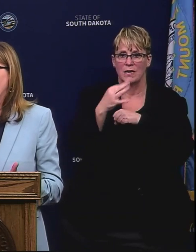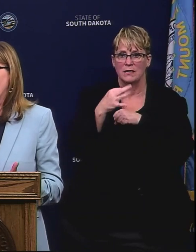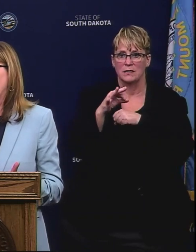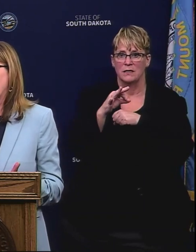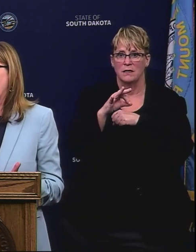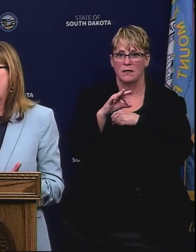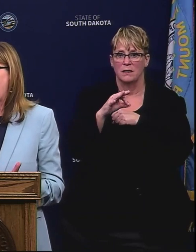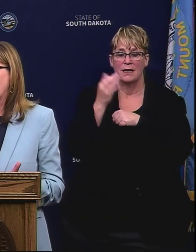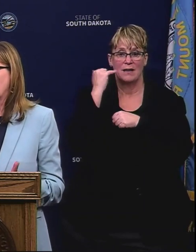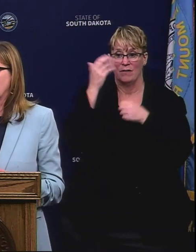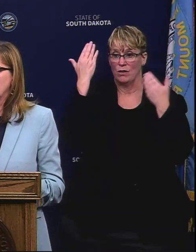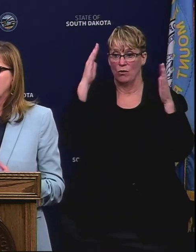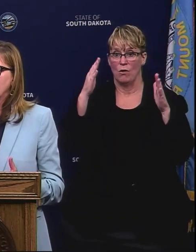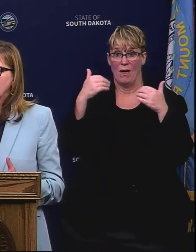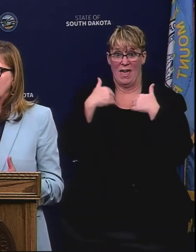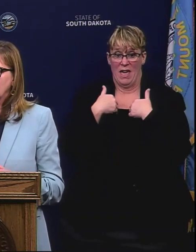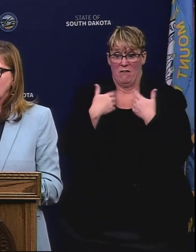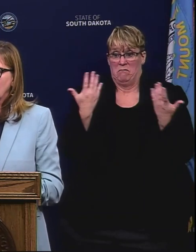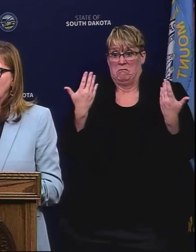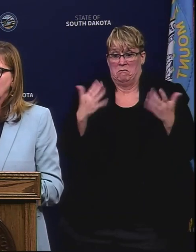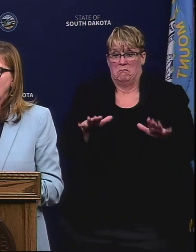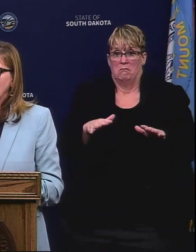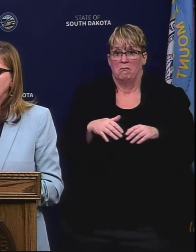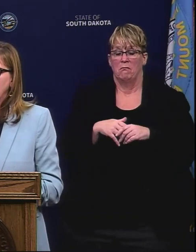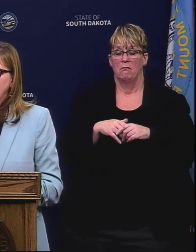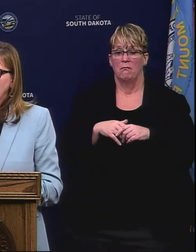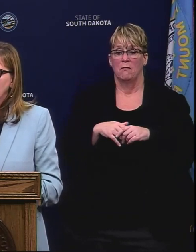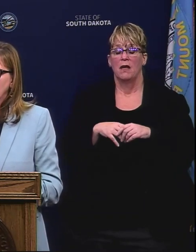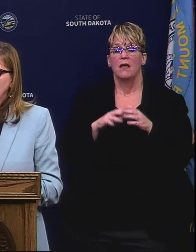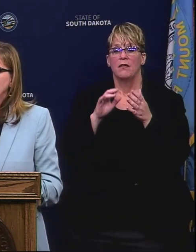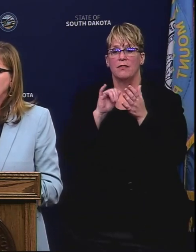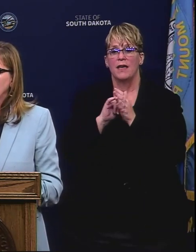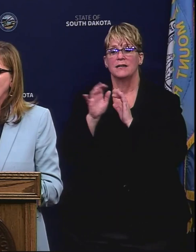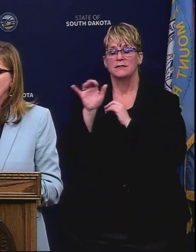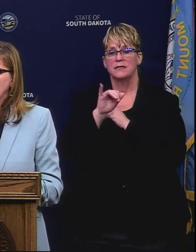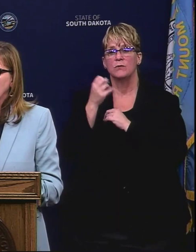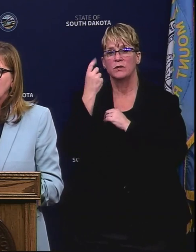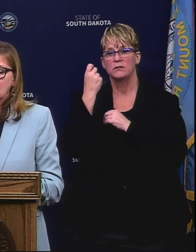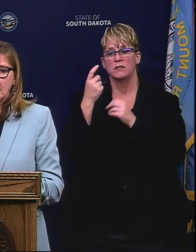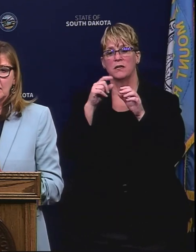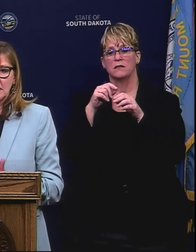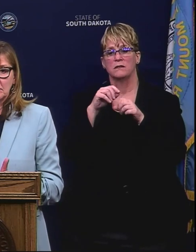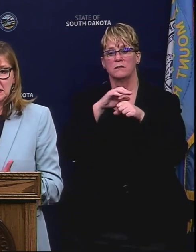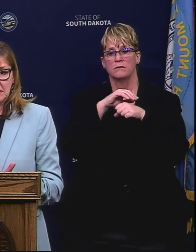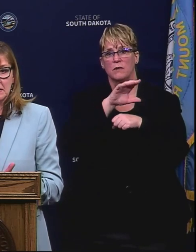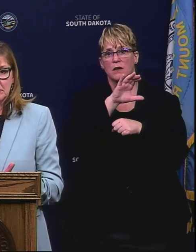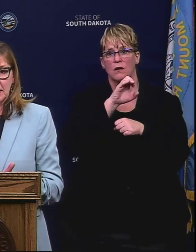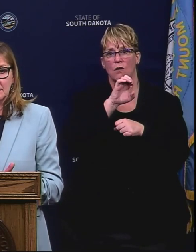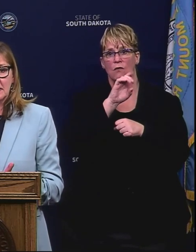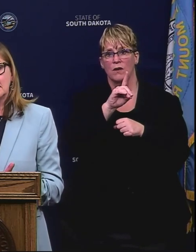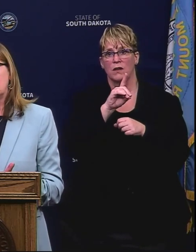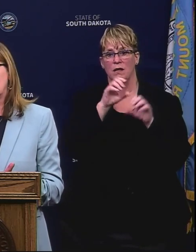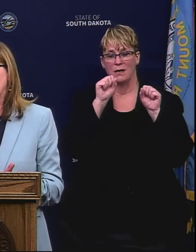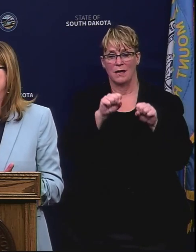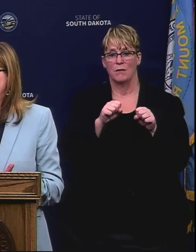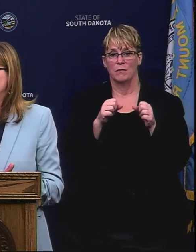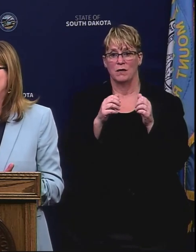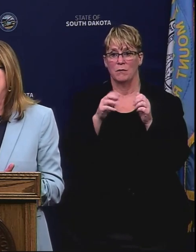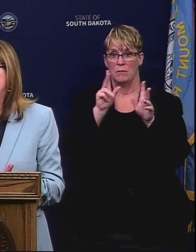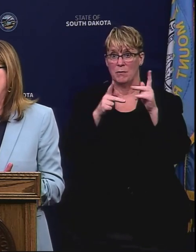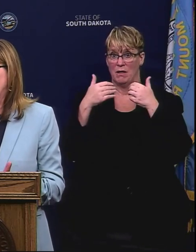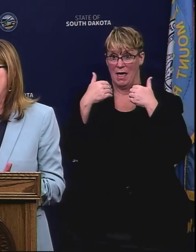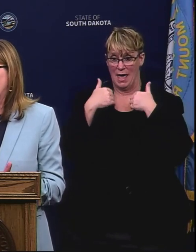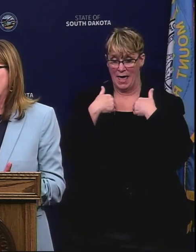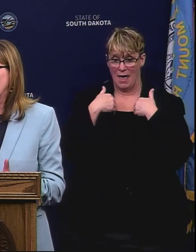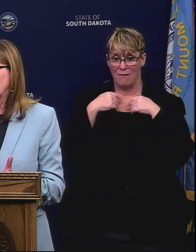even when they don't know that they might have it. And that's kind of coming along with the fact that we understand COVID can be present in individuals without